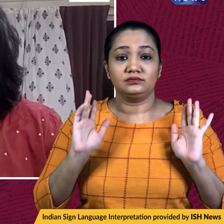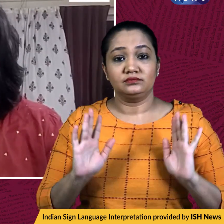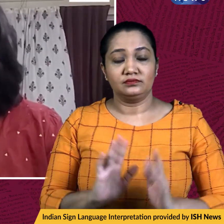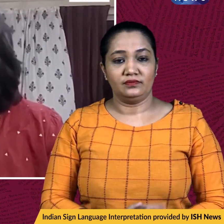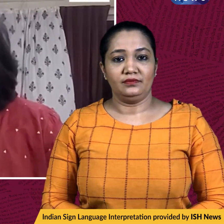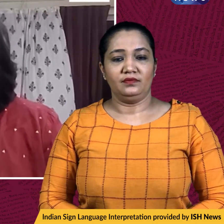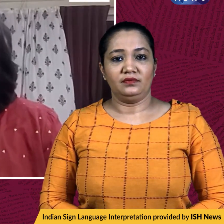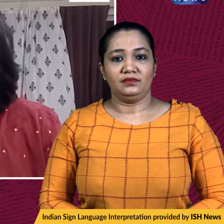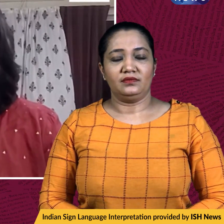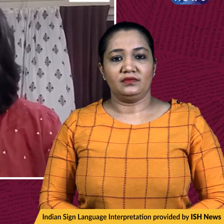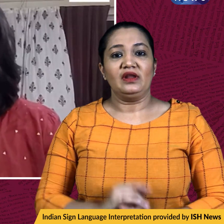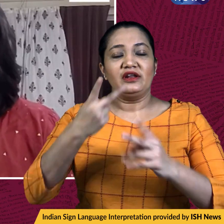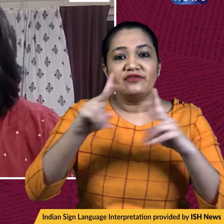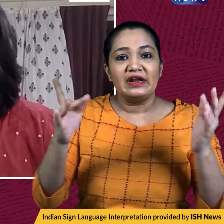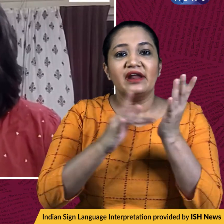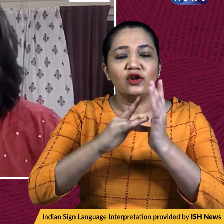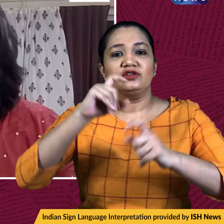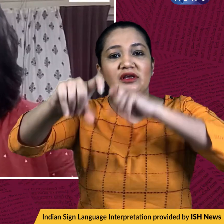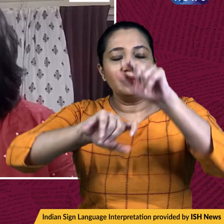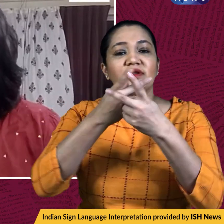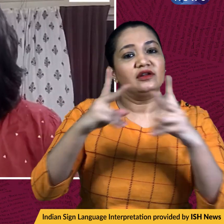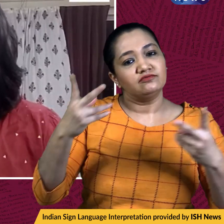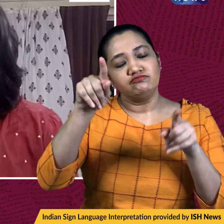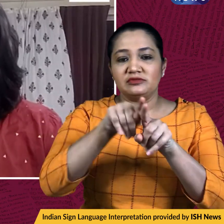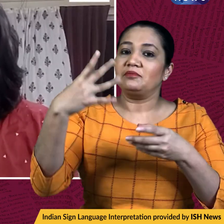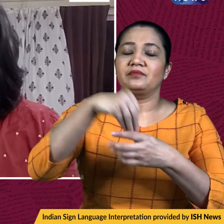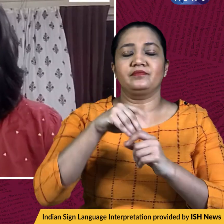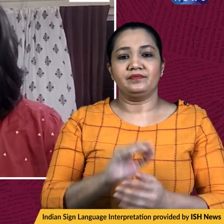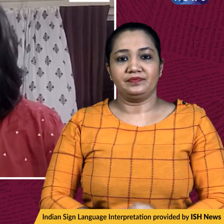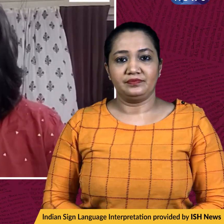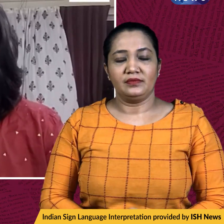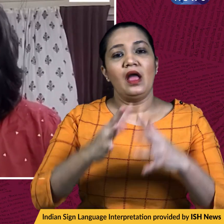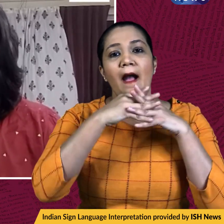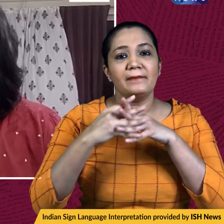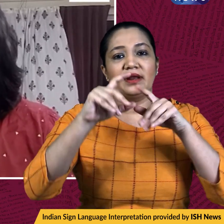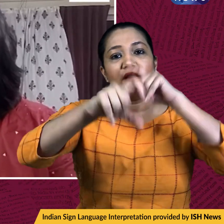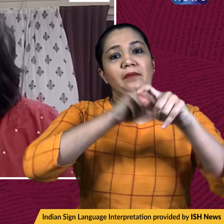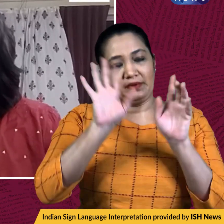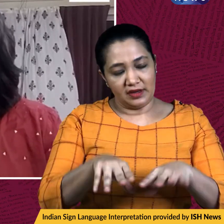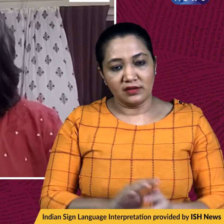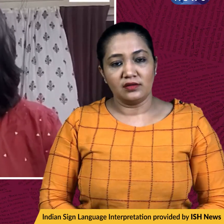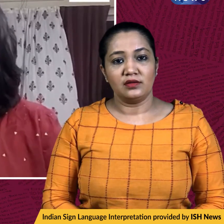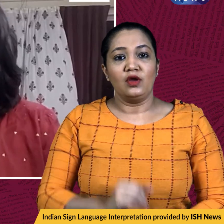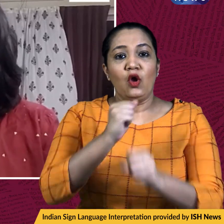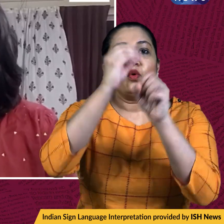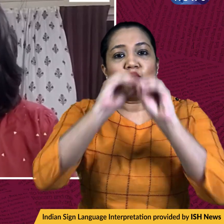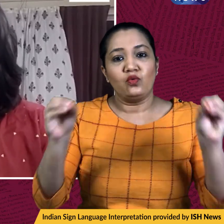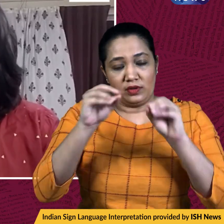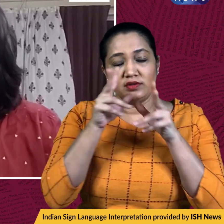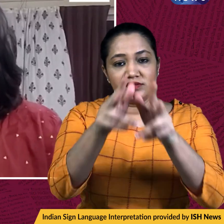Now, tech firms have also interestingly joined in, and most of these are American firms. Google has announced that it has